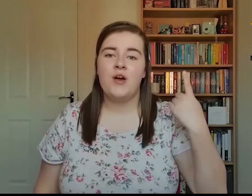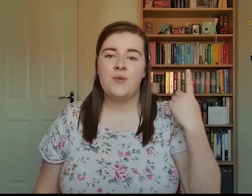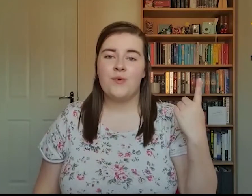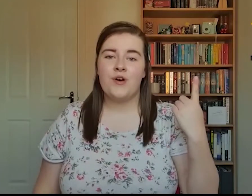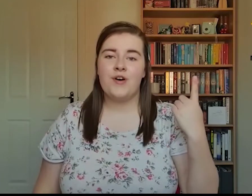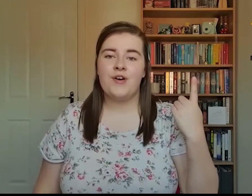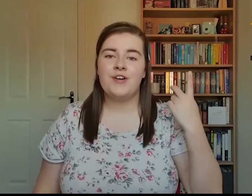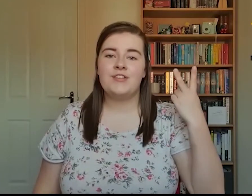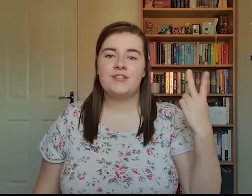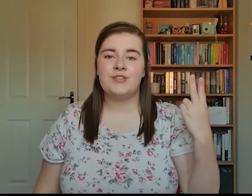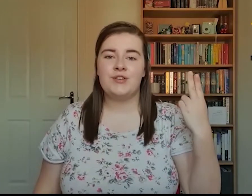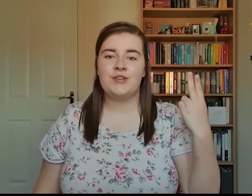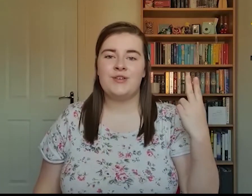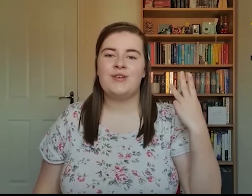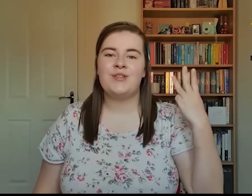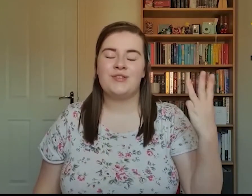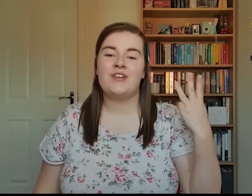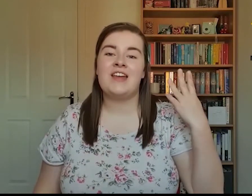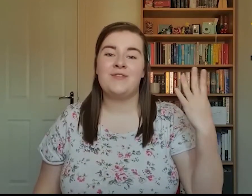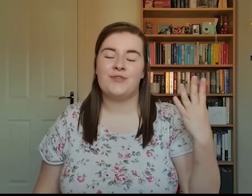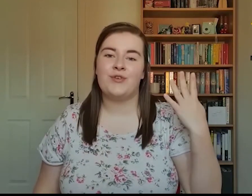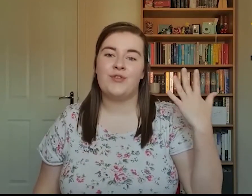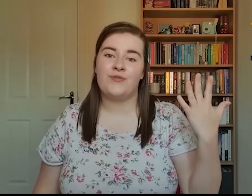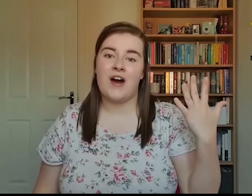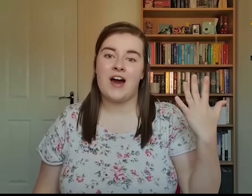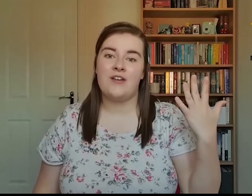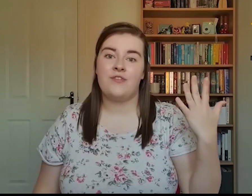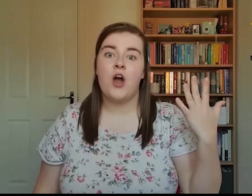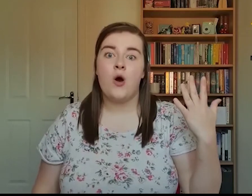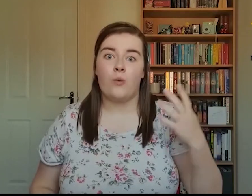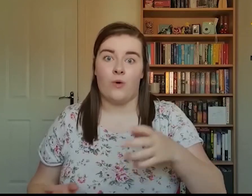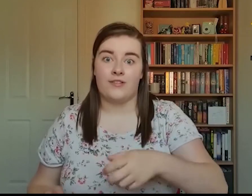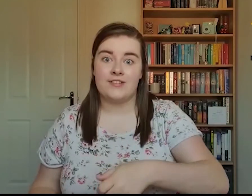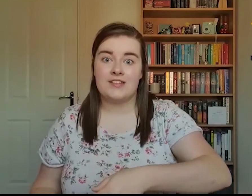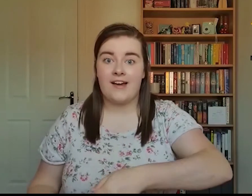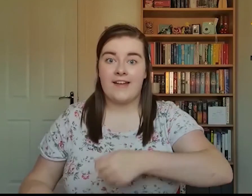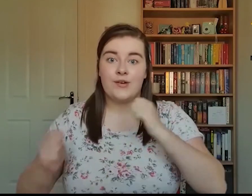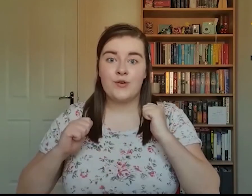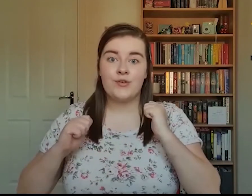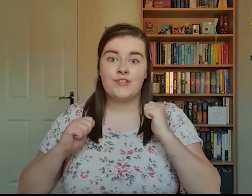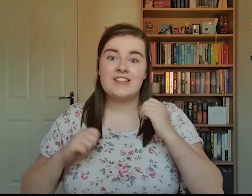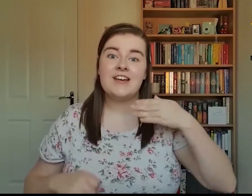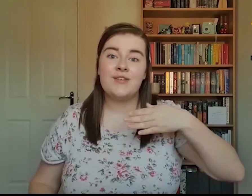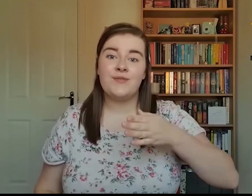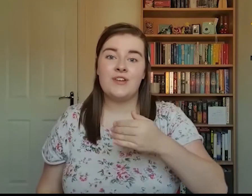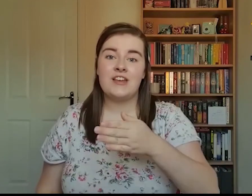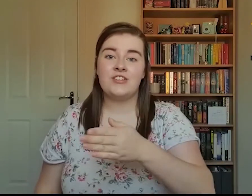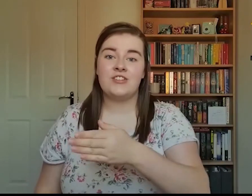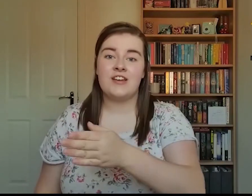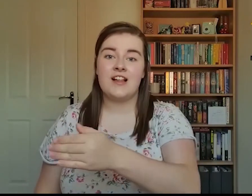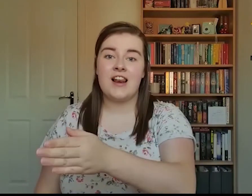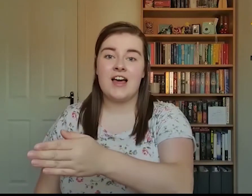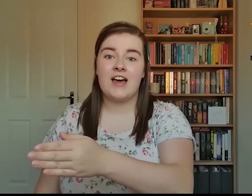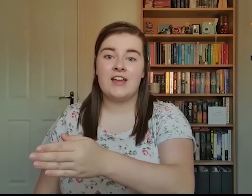1, 2, 3, 4, 5, Once I caught a fish alive,